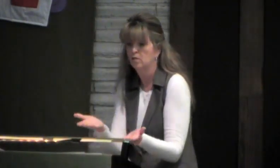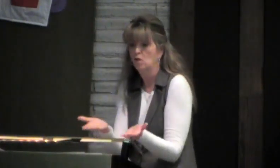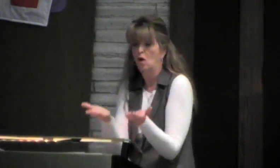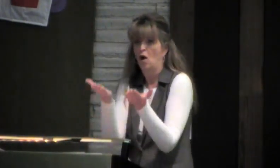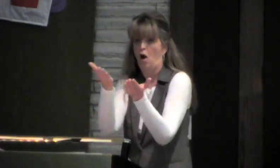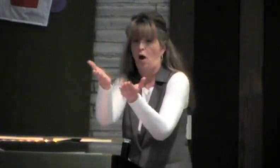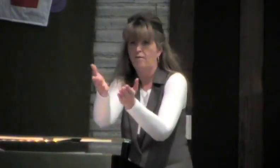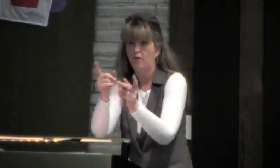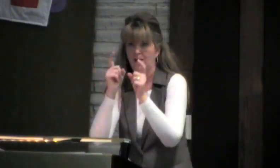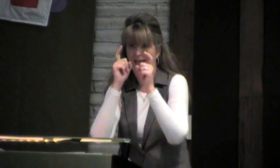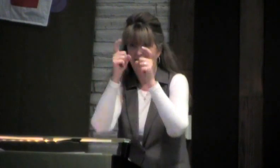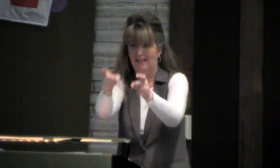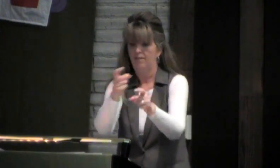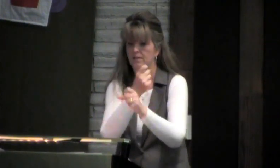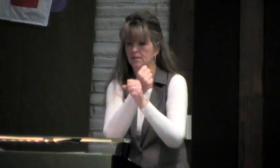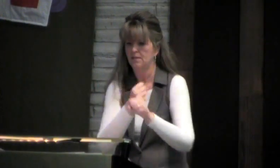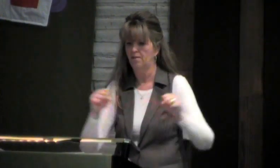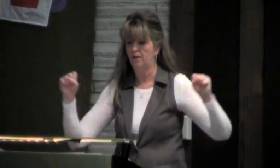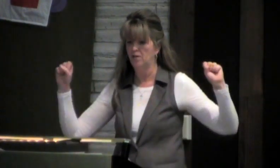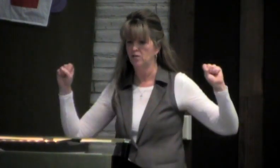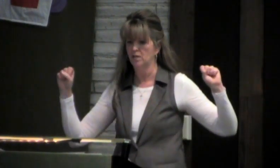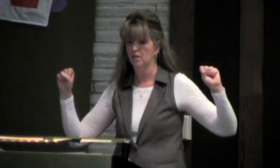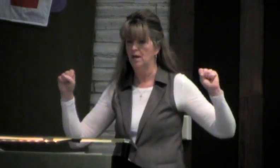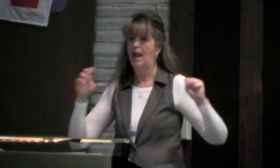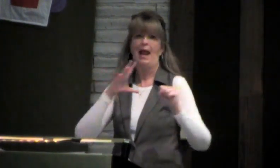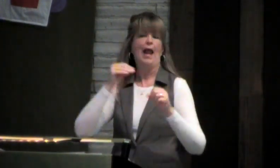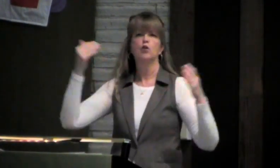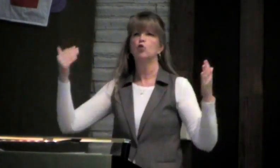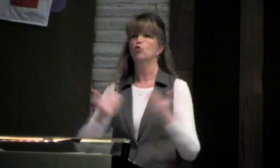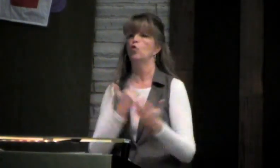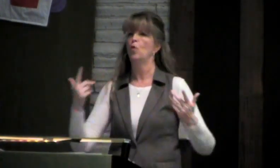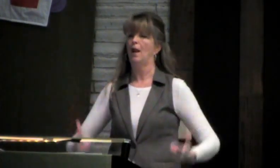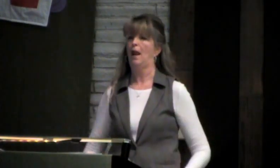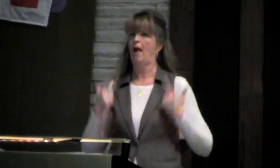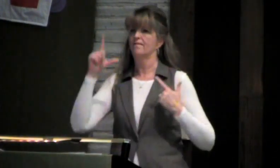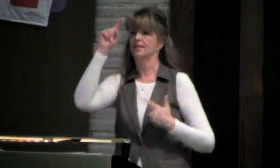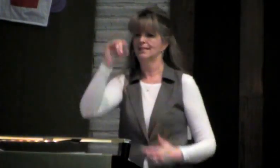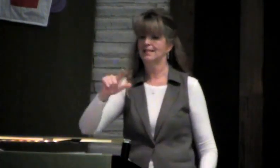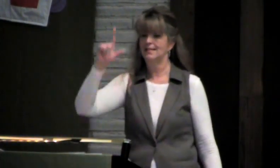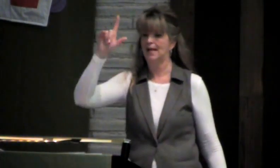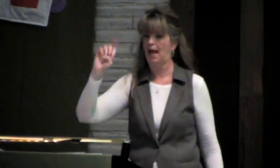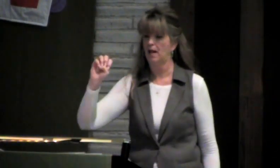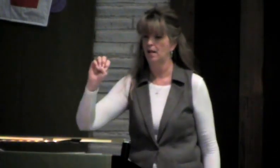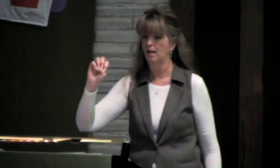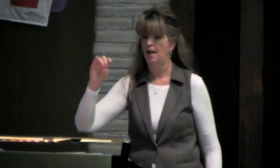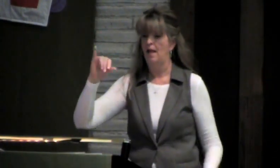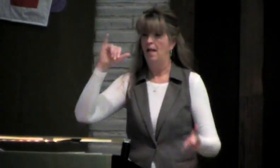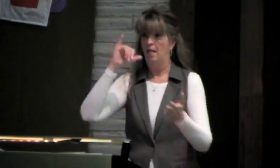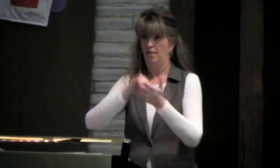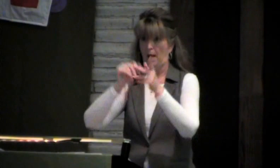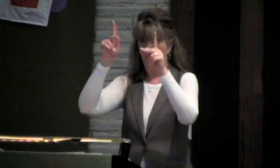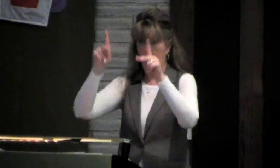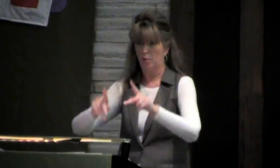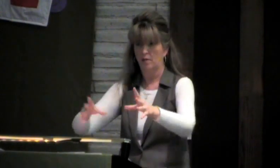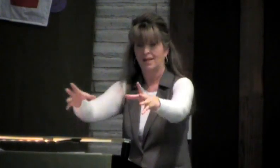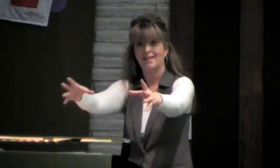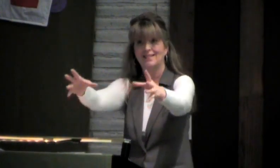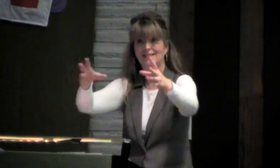Now, if a person is offered the gift of salvation and new life, a new lifestyle,